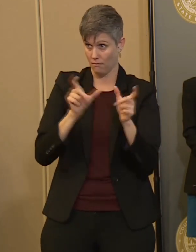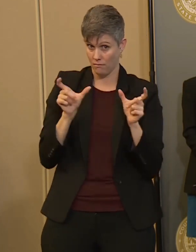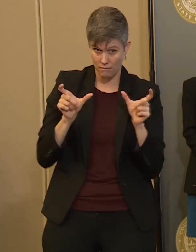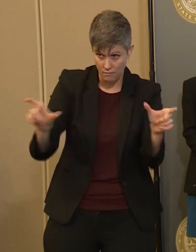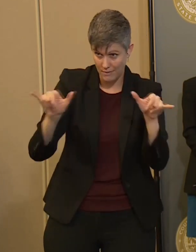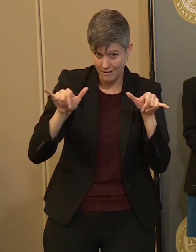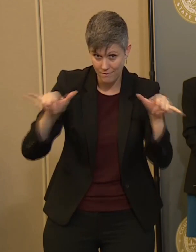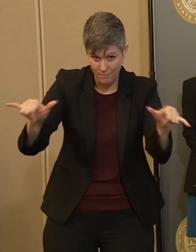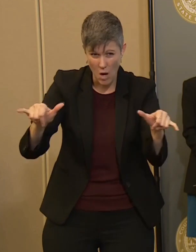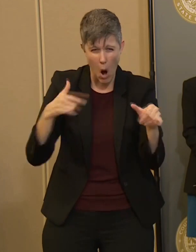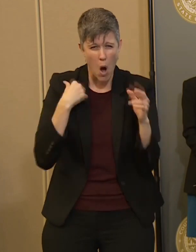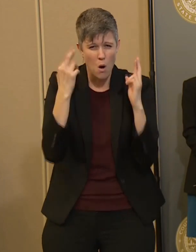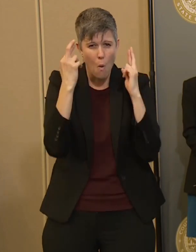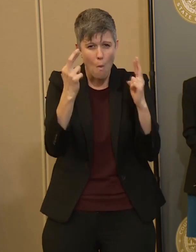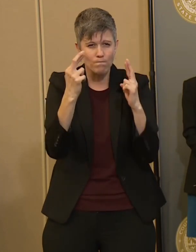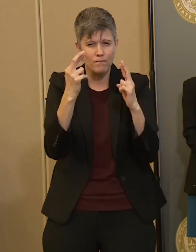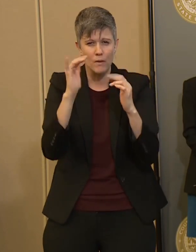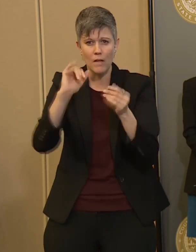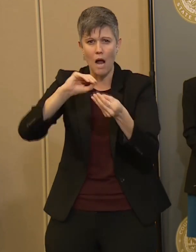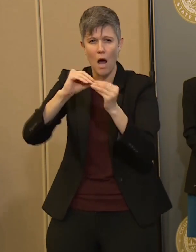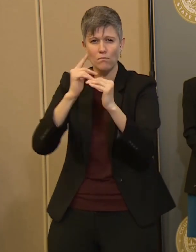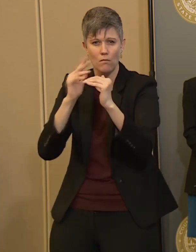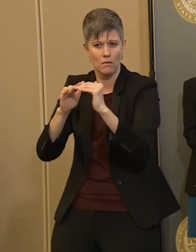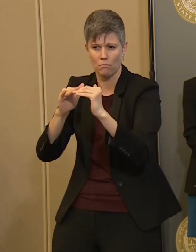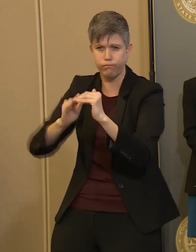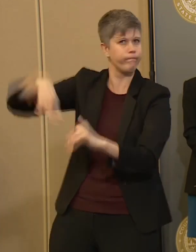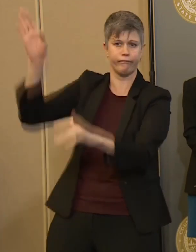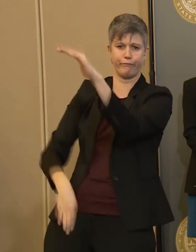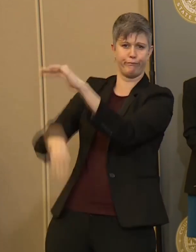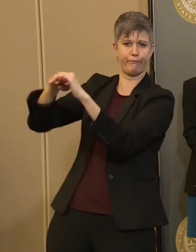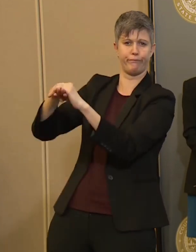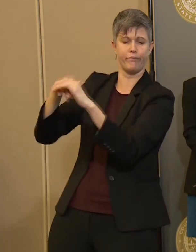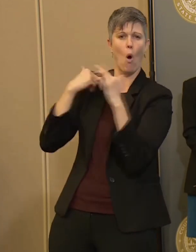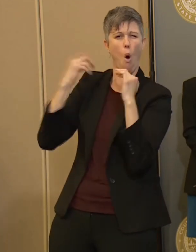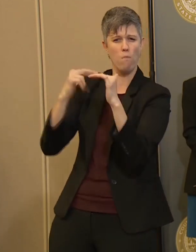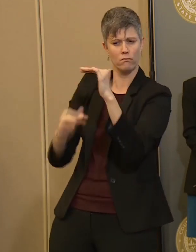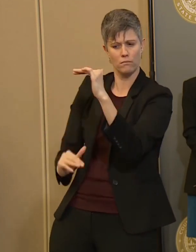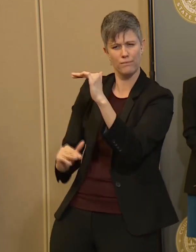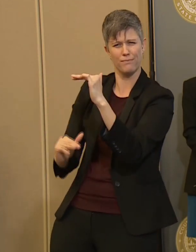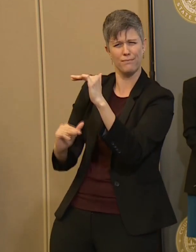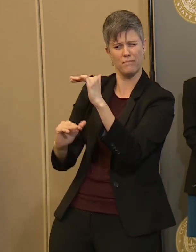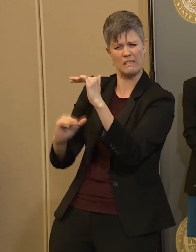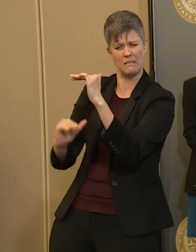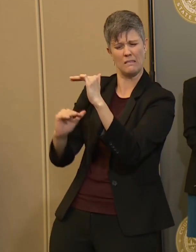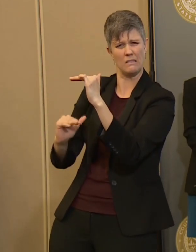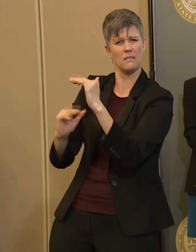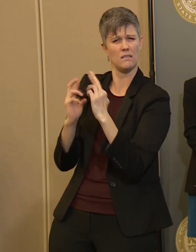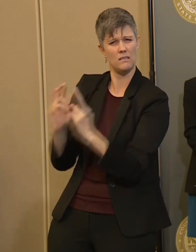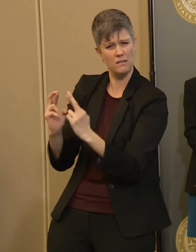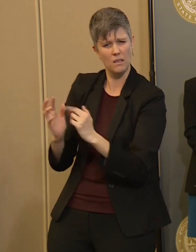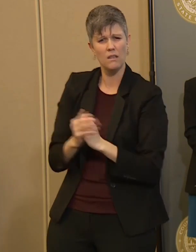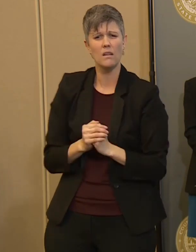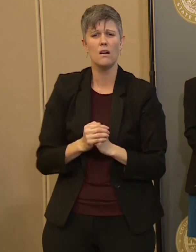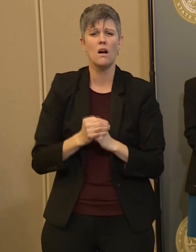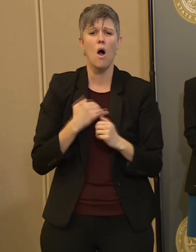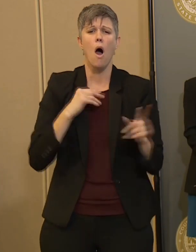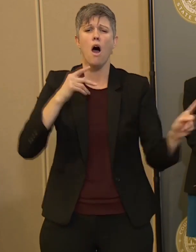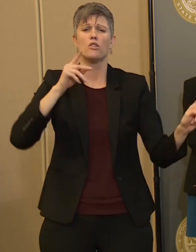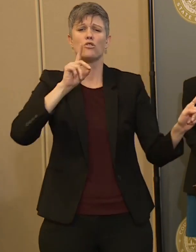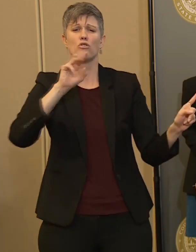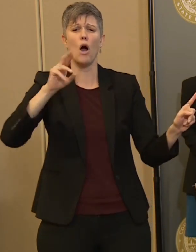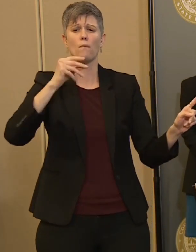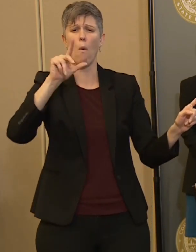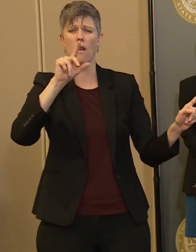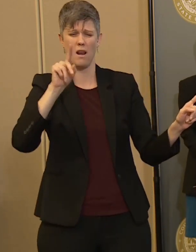hit beyond capacity where we can't effectively take care of people in the traditional setting. I'm going to ask Dr. Palazzo to step up to, to talk about Williamson